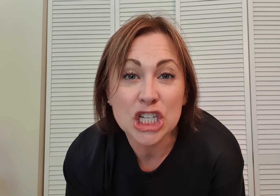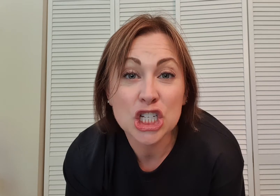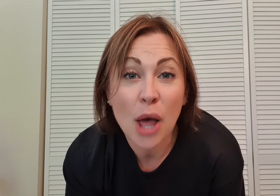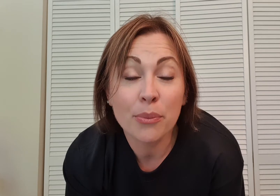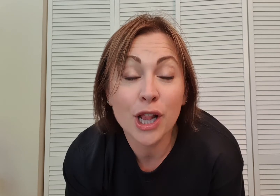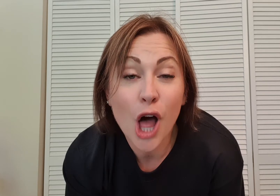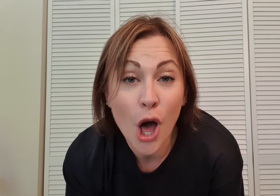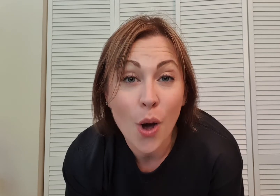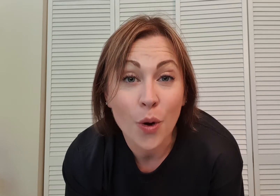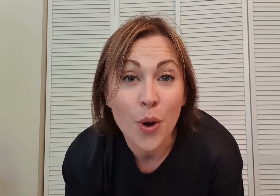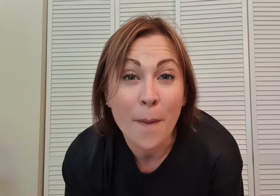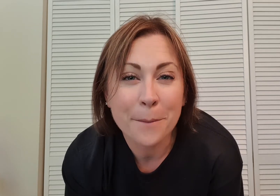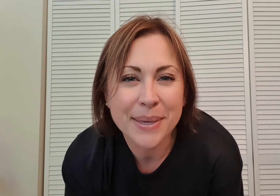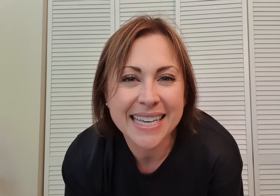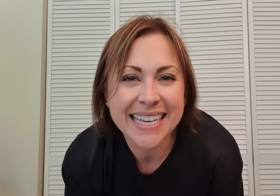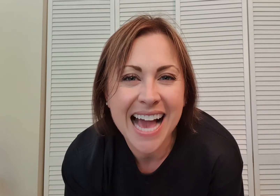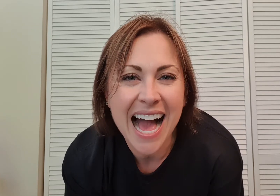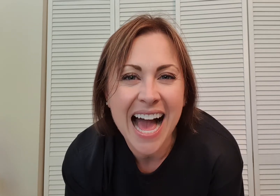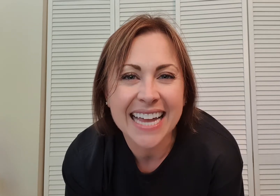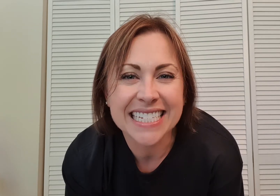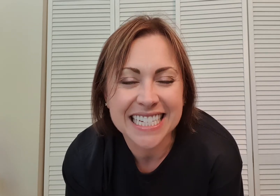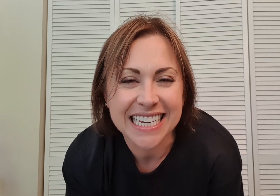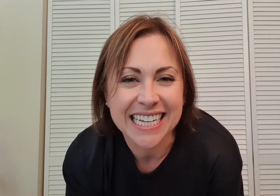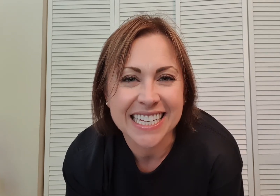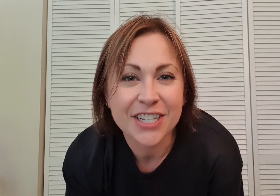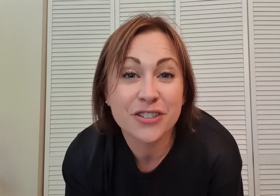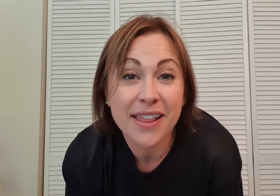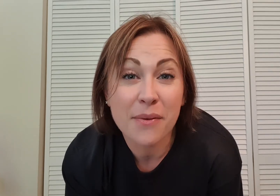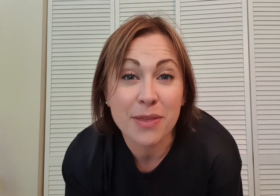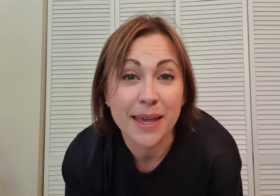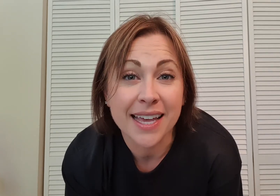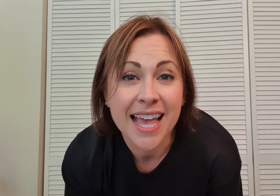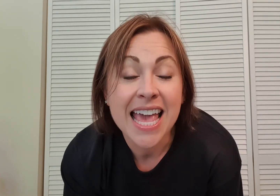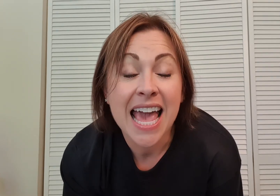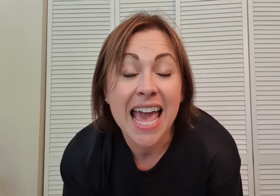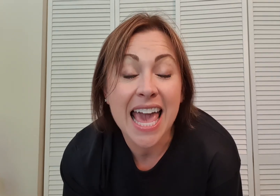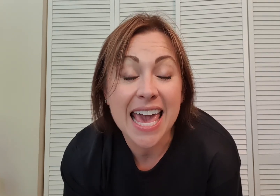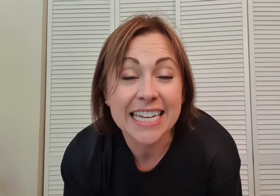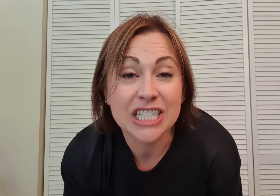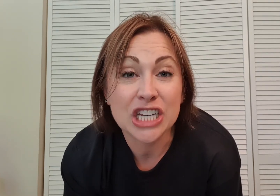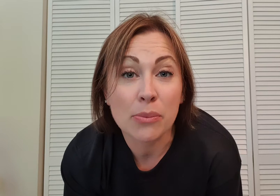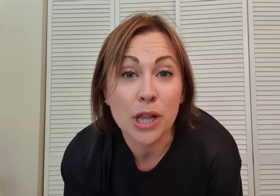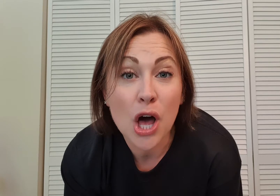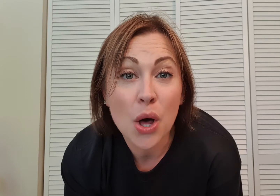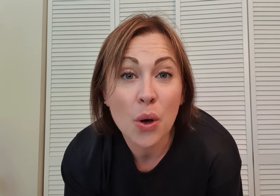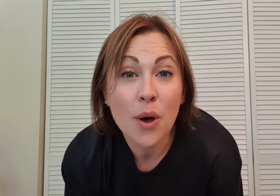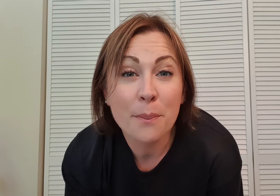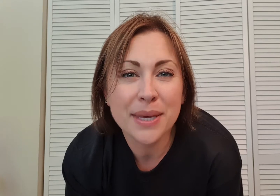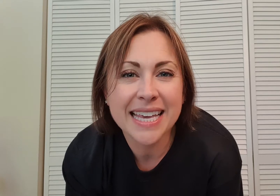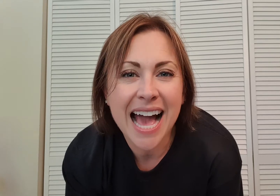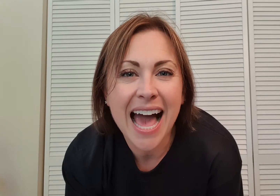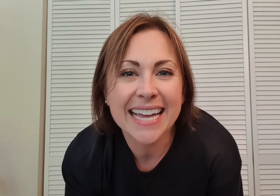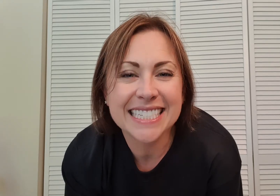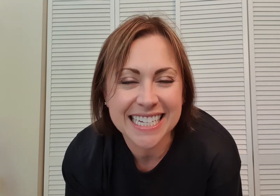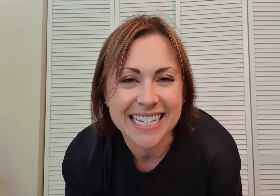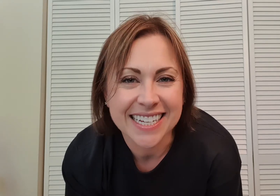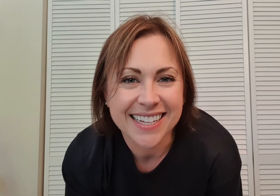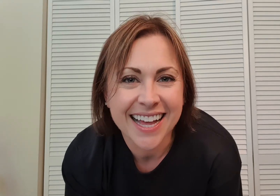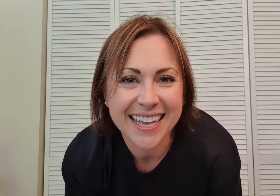double O P I T. Try that with me. H double O P I T. Again,